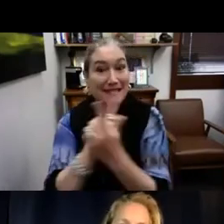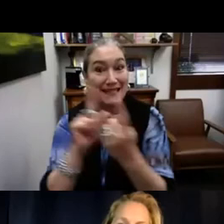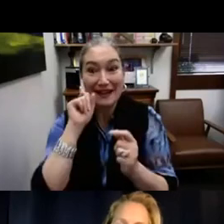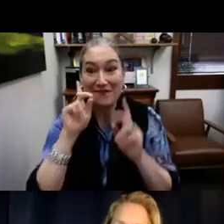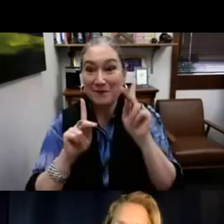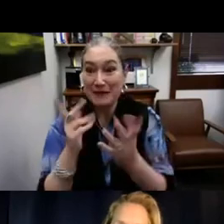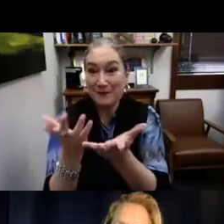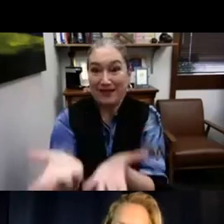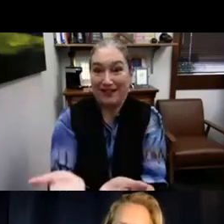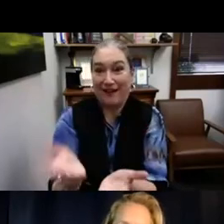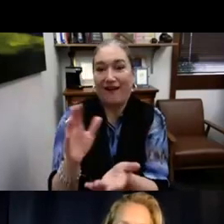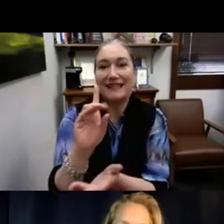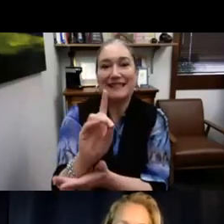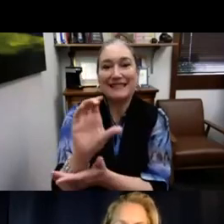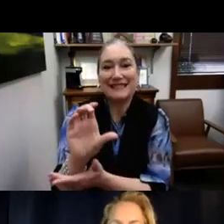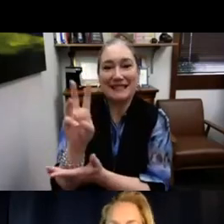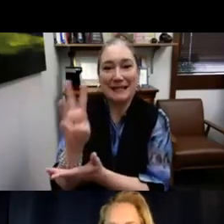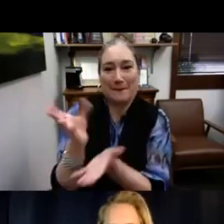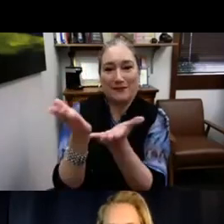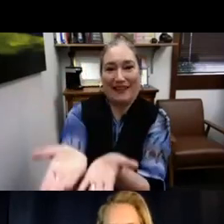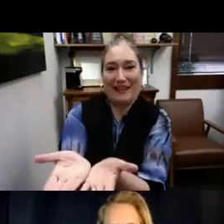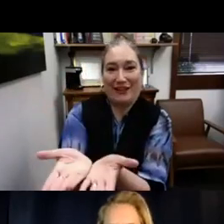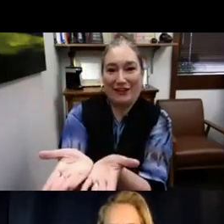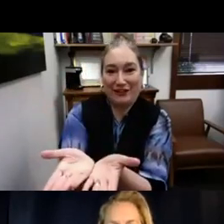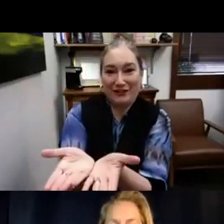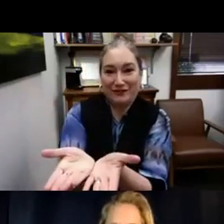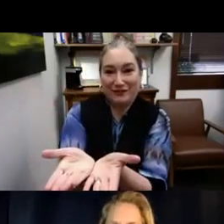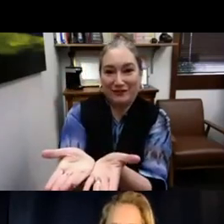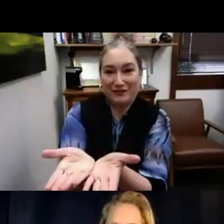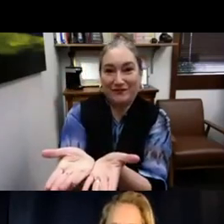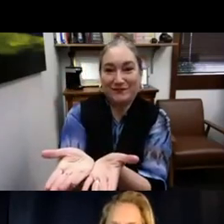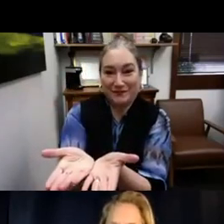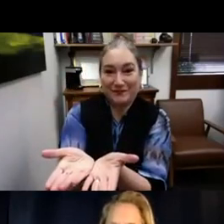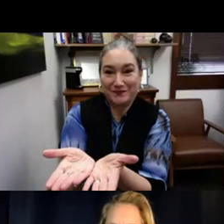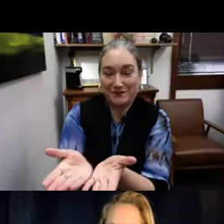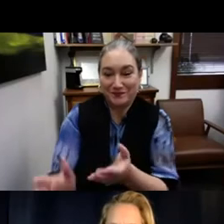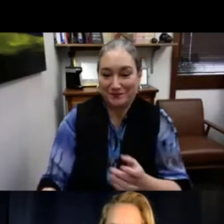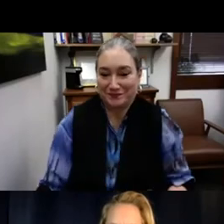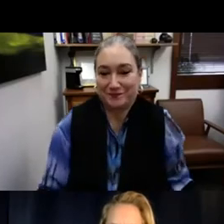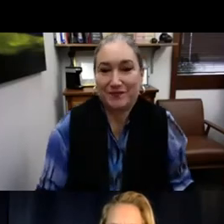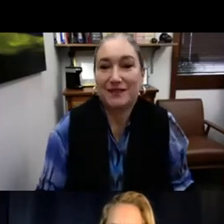open up to more opportunities, meet deaf people. That's the DCCW.